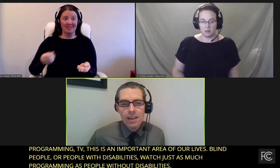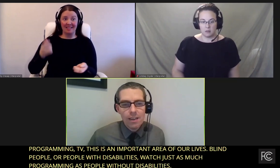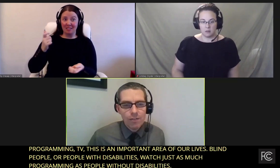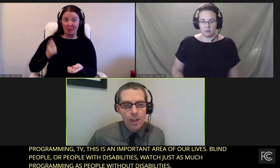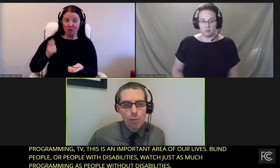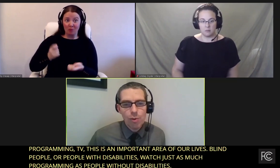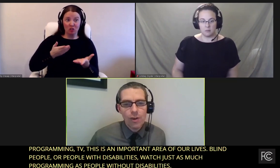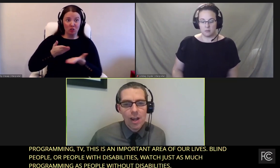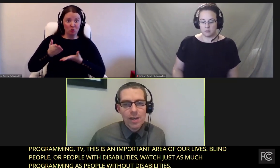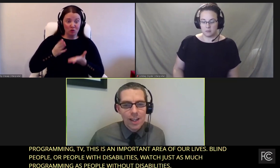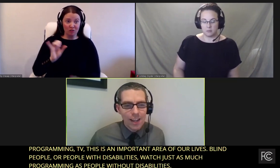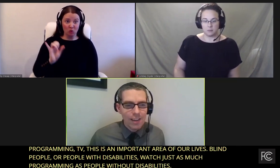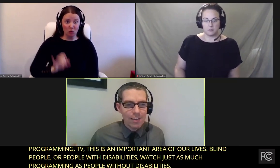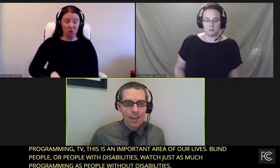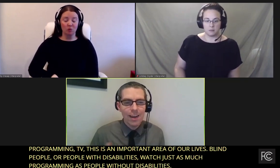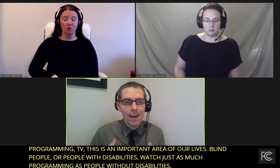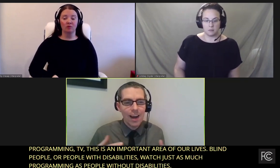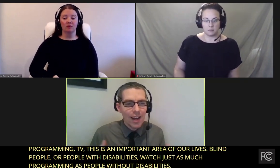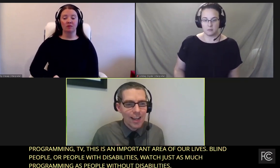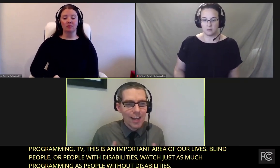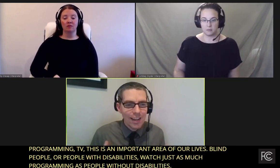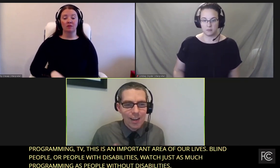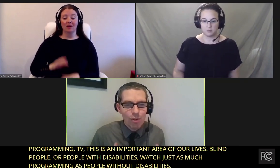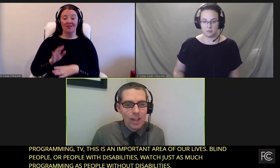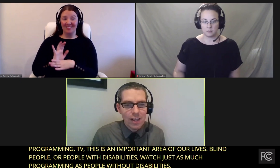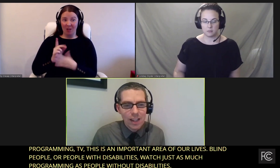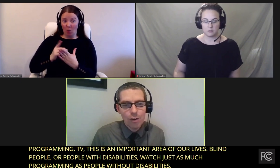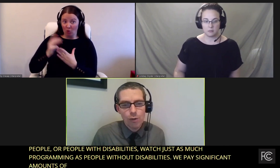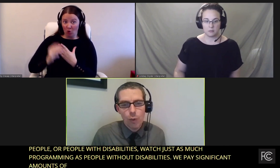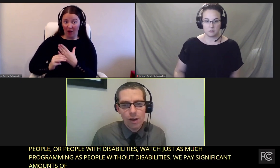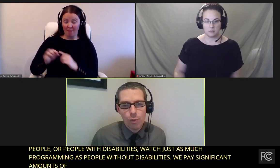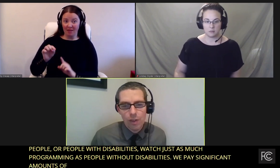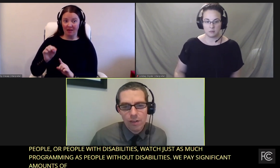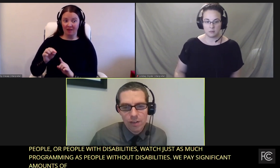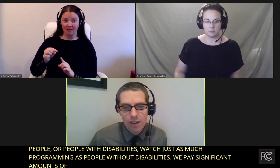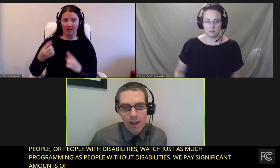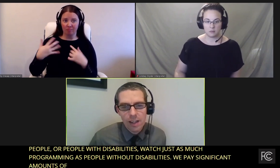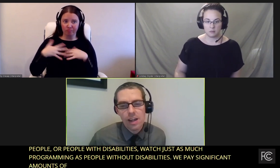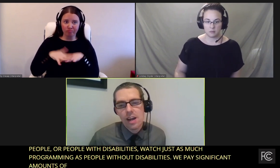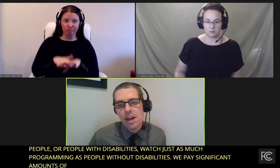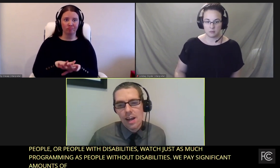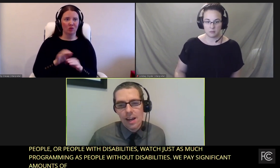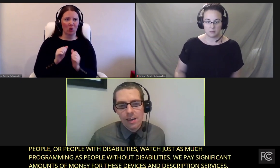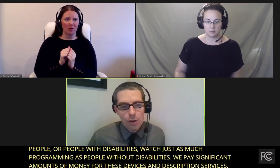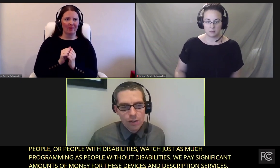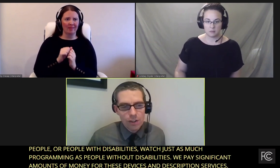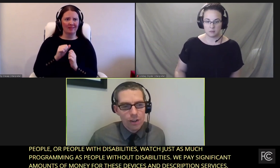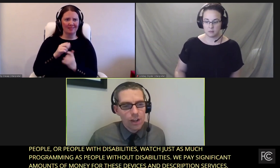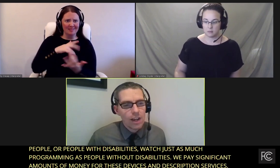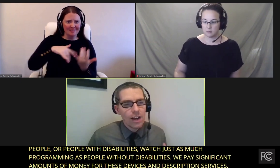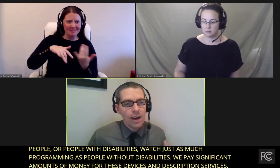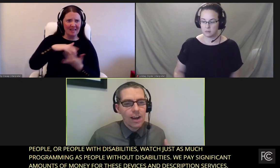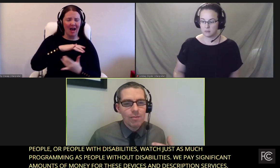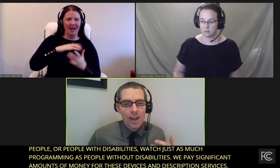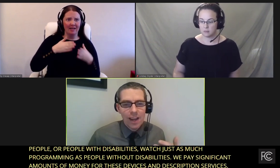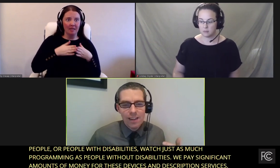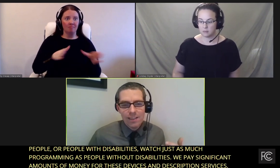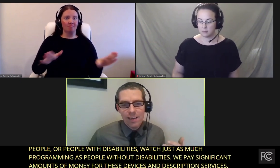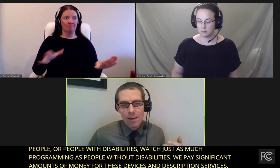And video programming is completely intertwined with our society and culture.